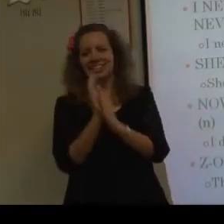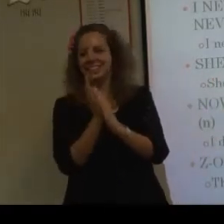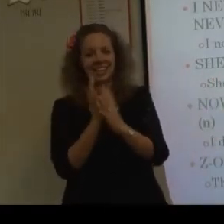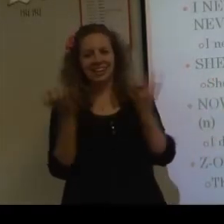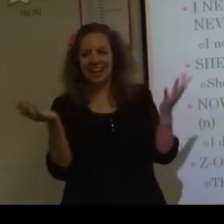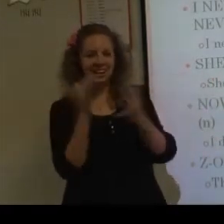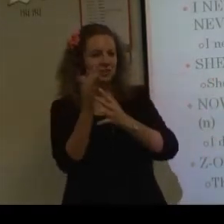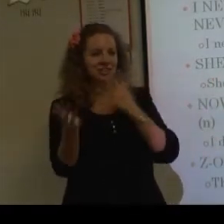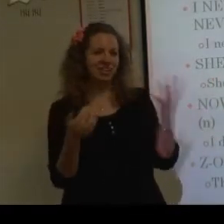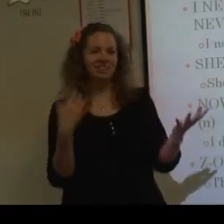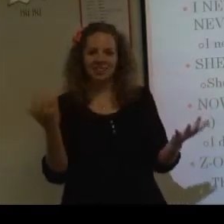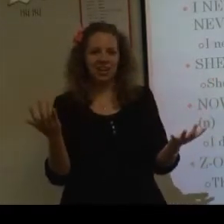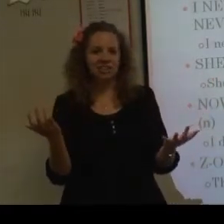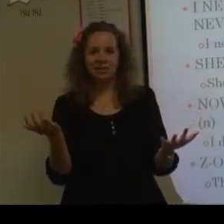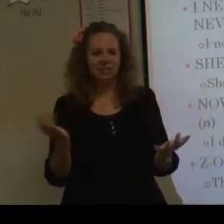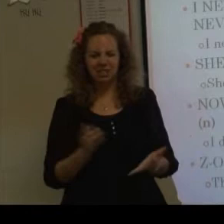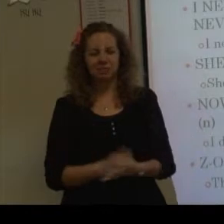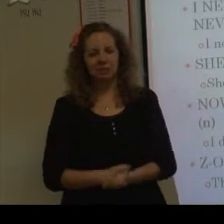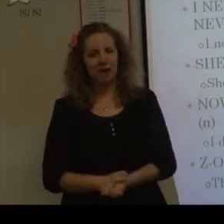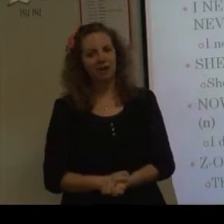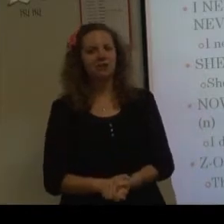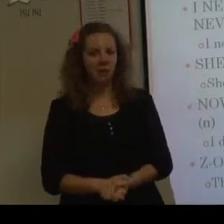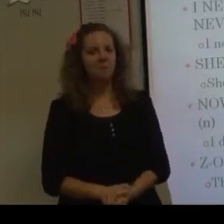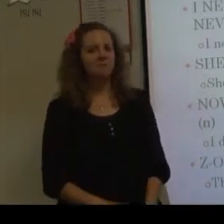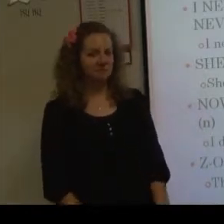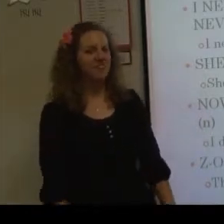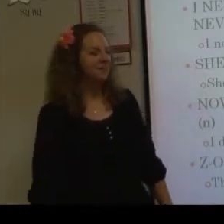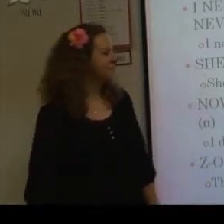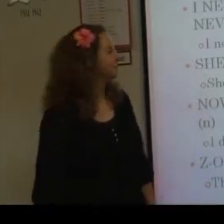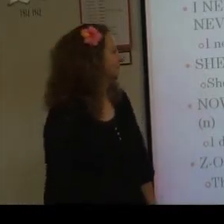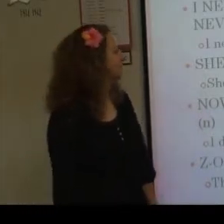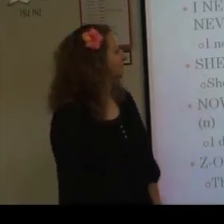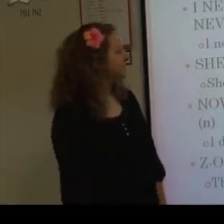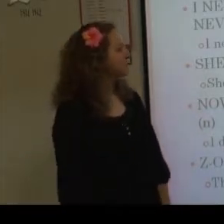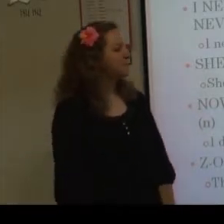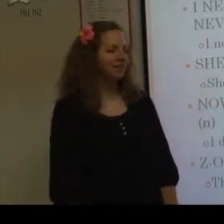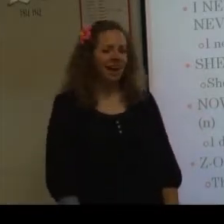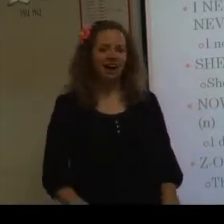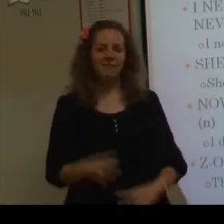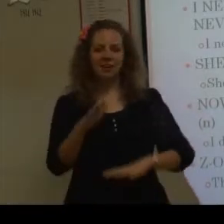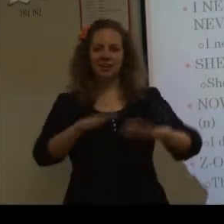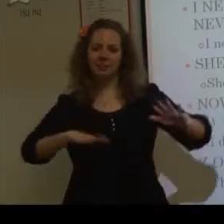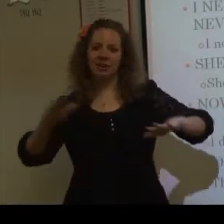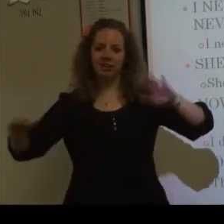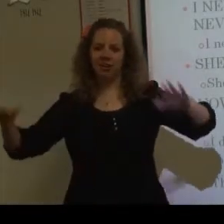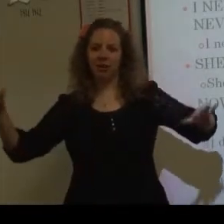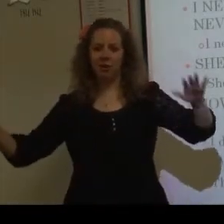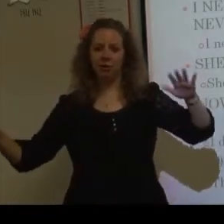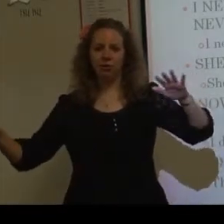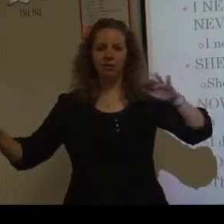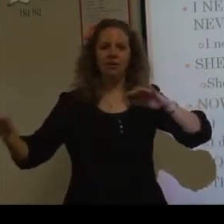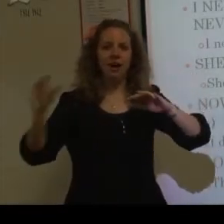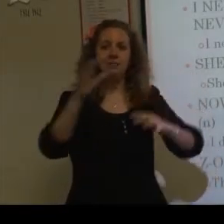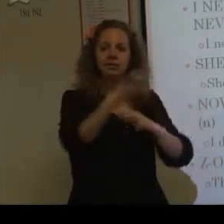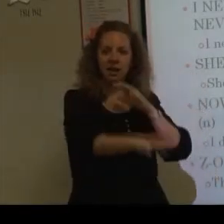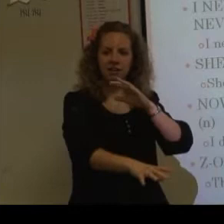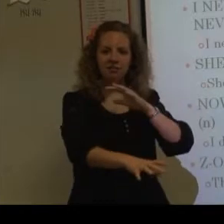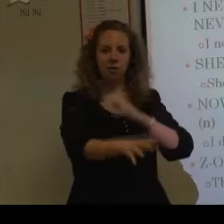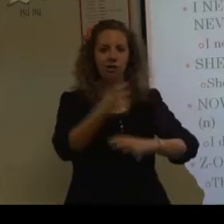This. Like. I understand the concept. It doesn't really matter. So. Yeah. So. But yeah. I vary it depending on who I'm signing for.